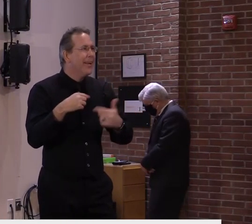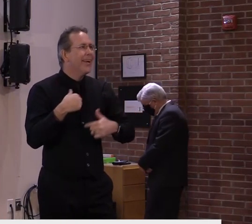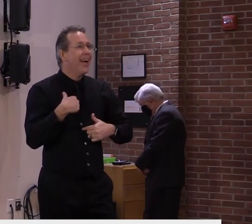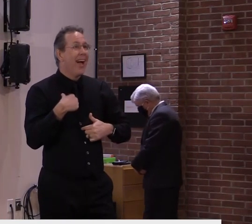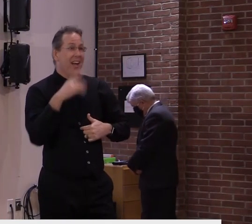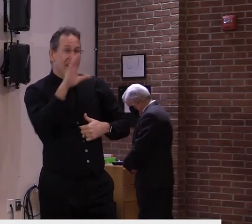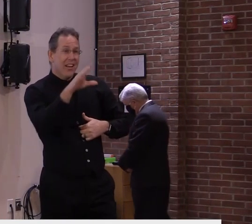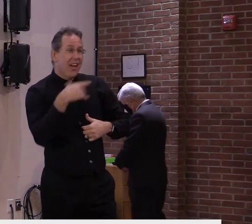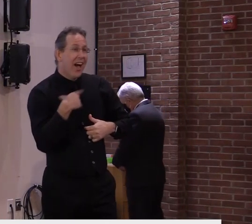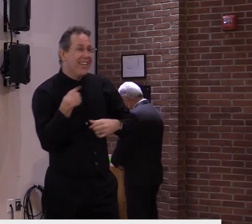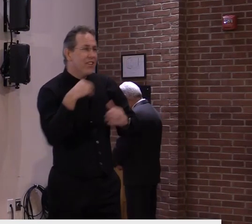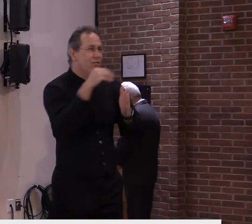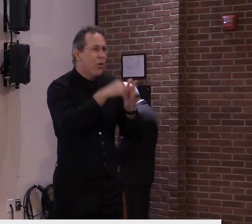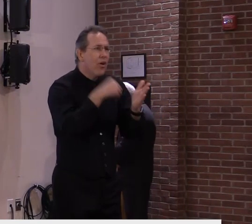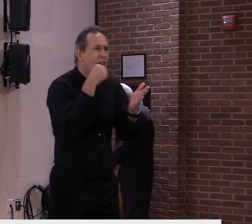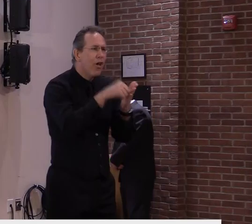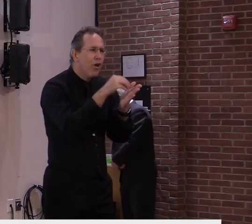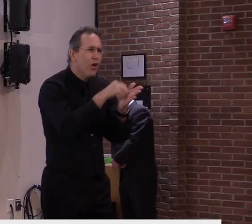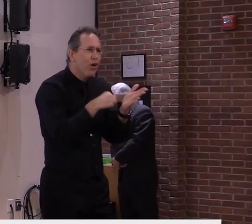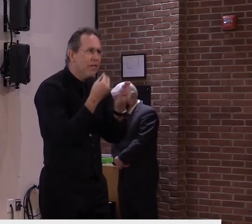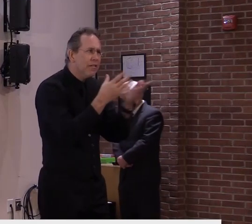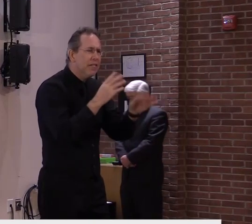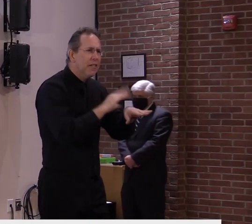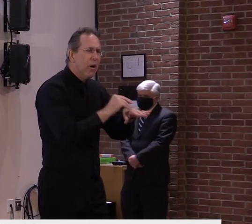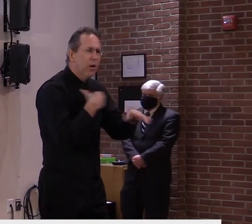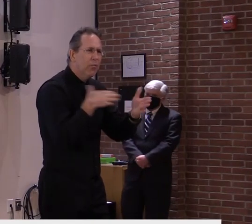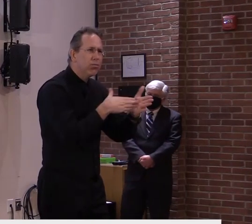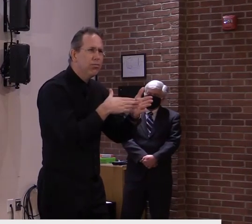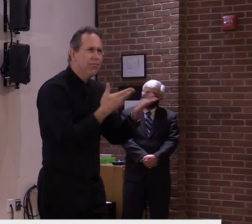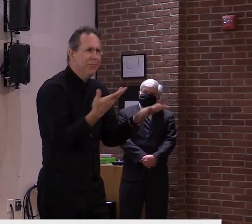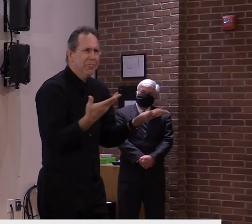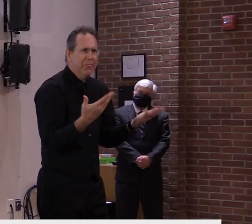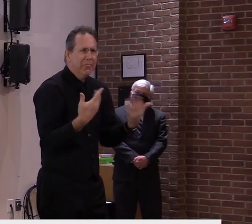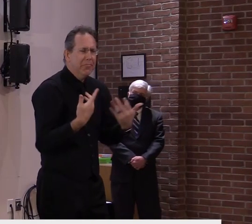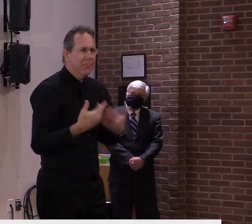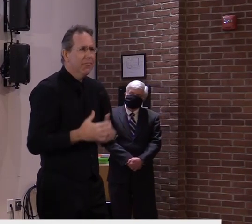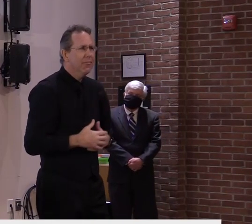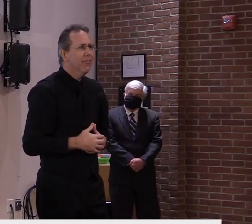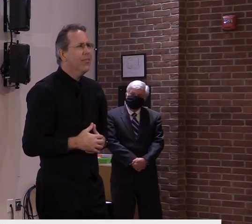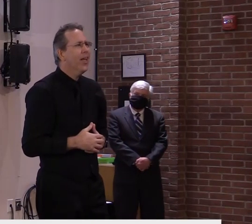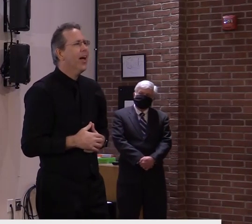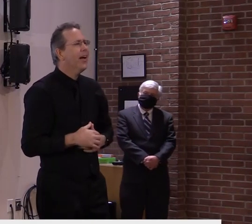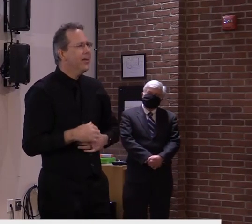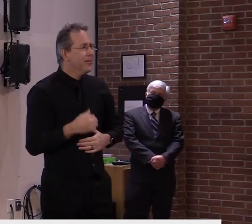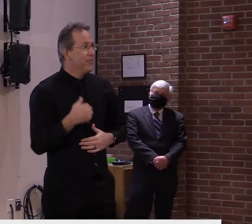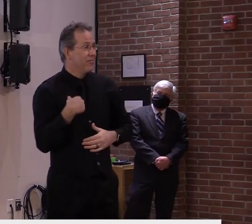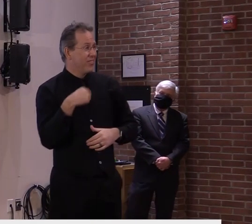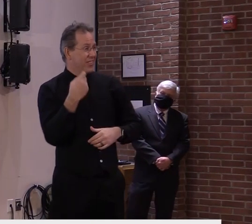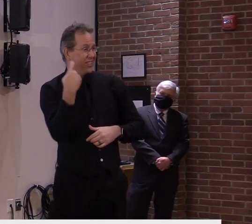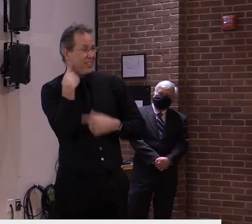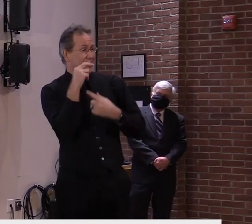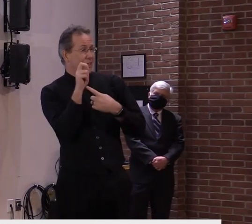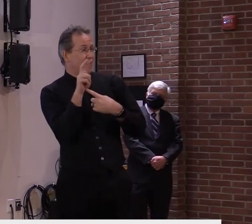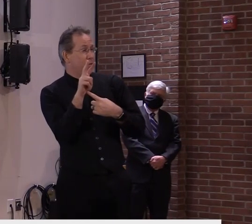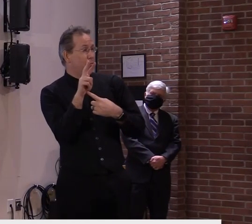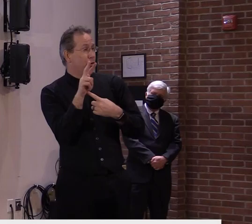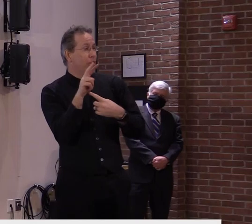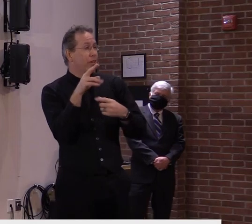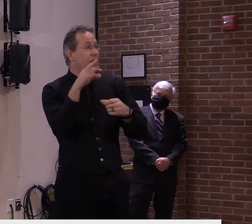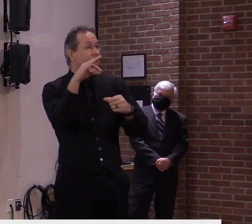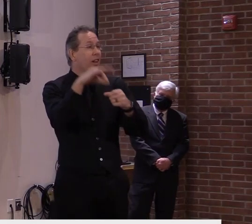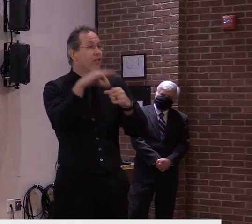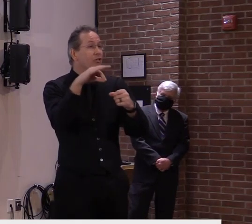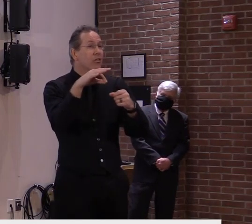that there was no evidence whatsoever, nothing that had come forward. Nobody presented evidence. To the contrary,